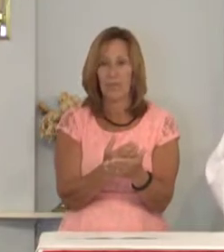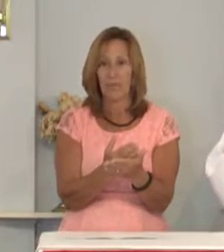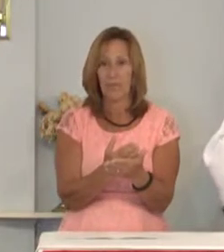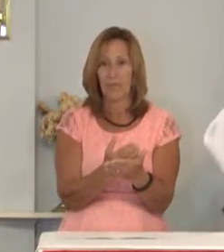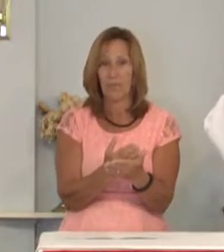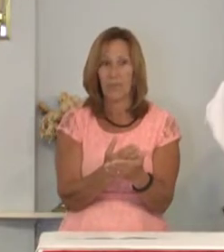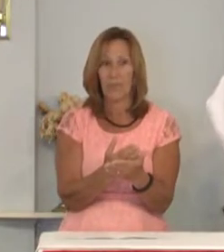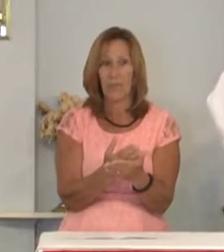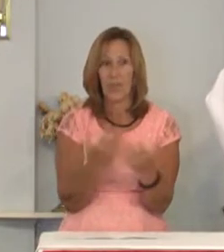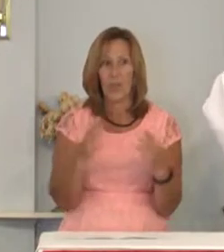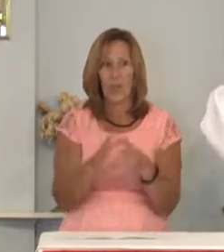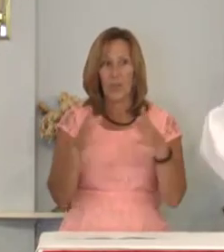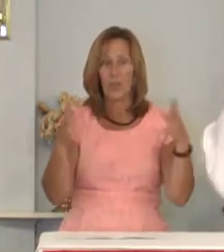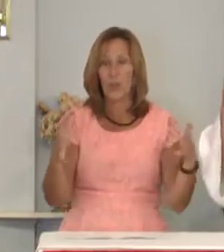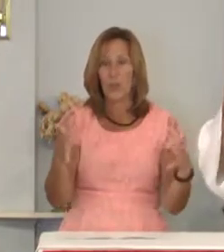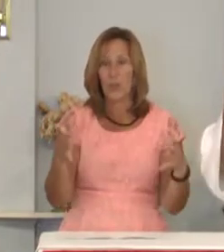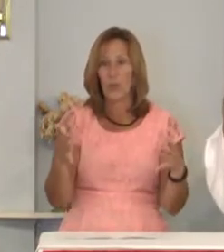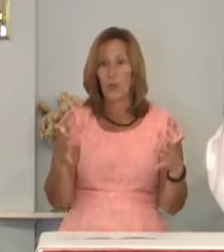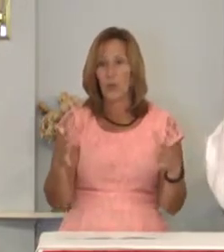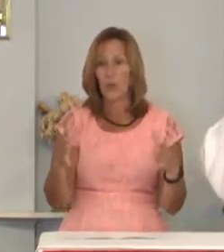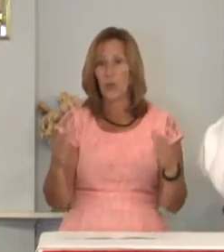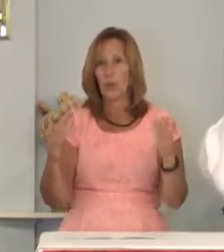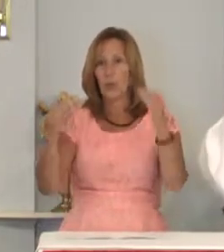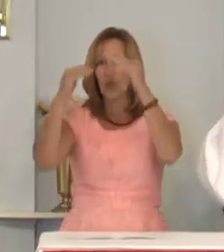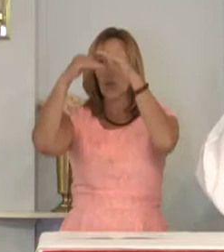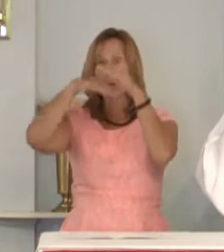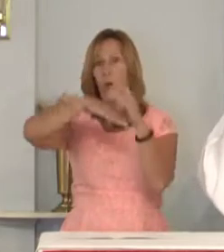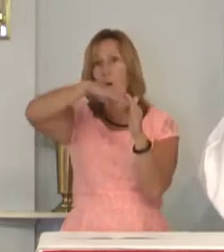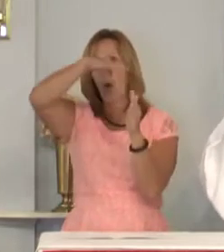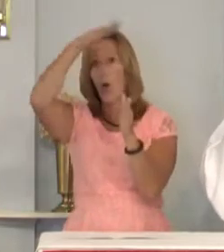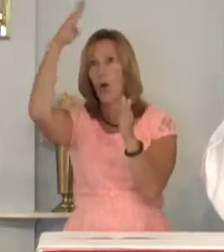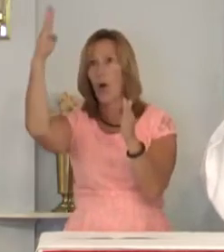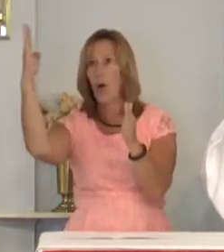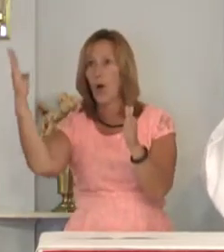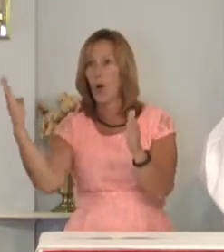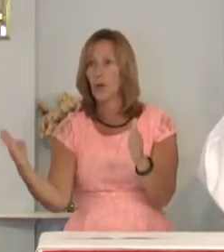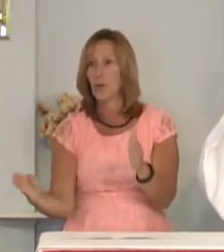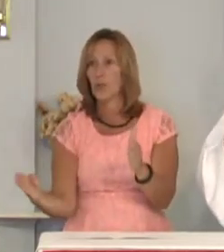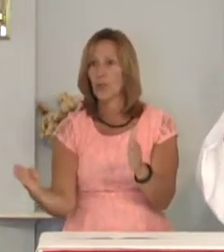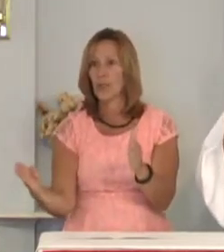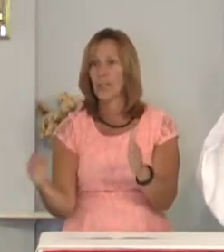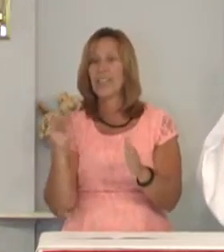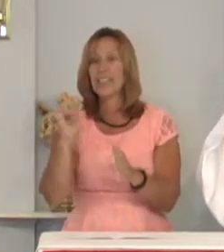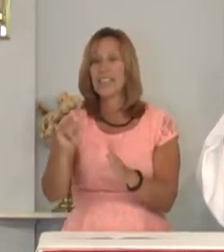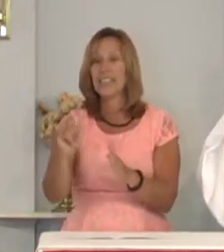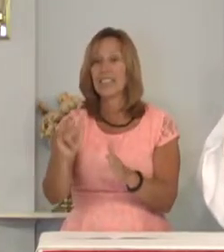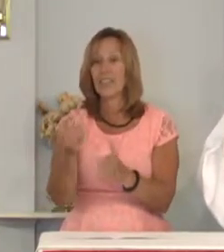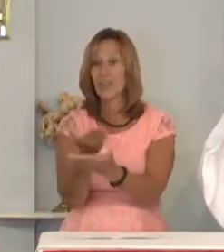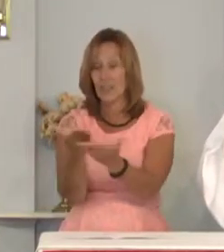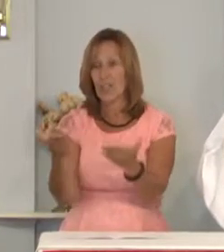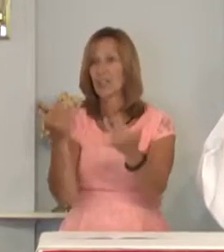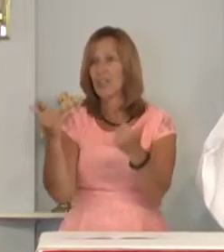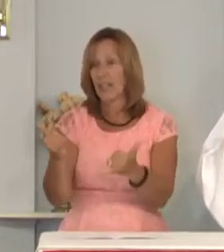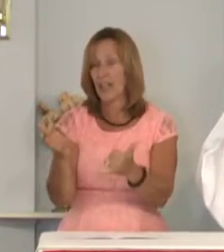The huge soaring arch over the main altar still stands.